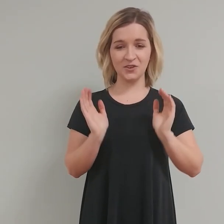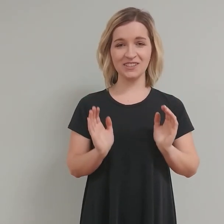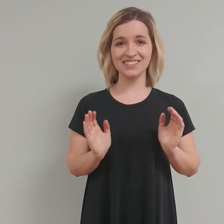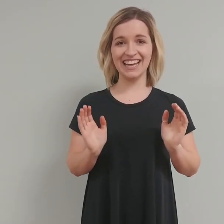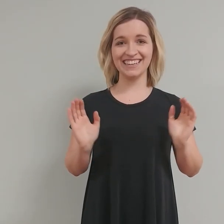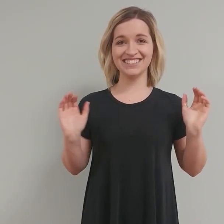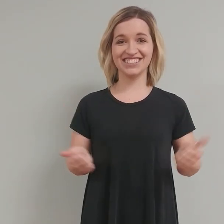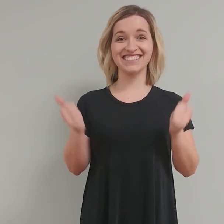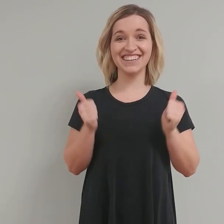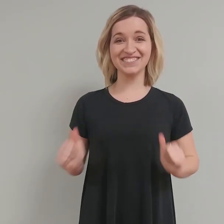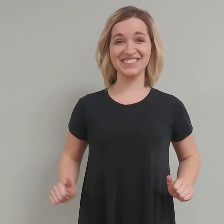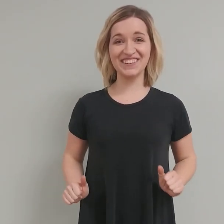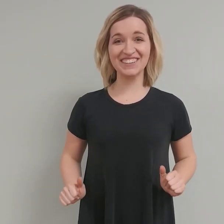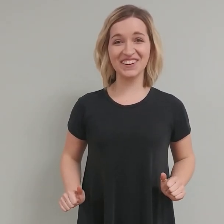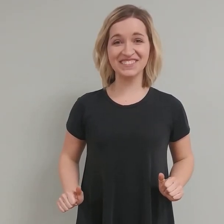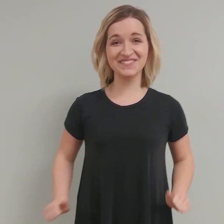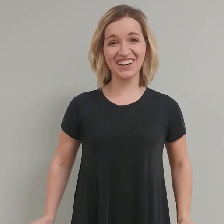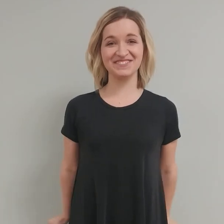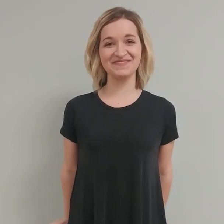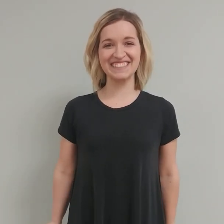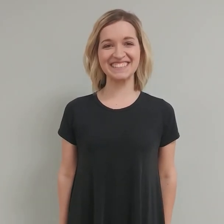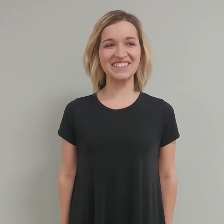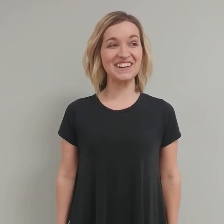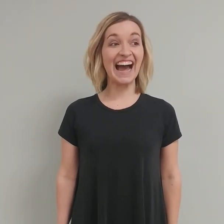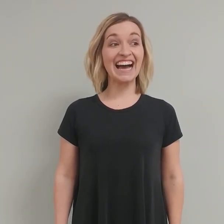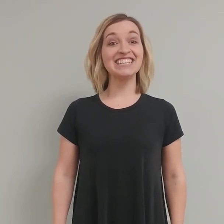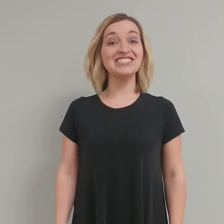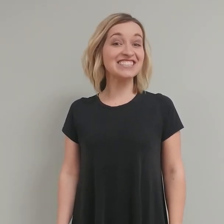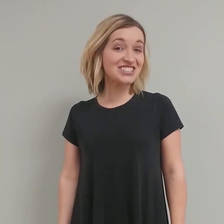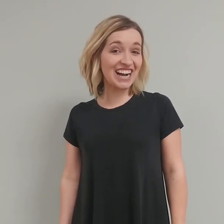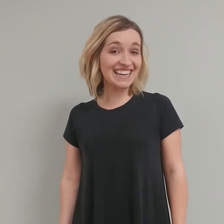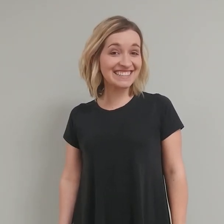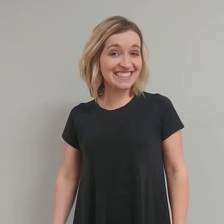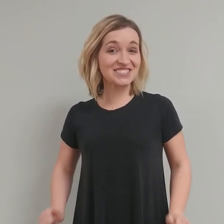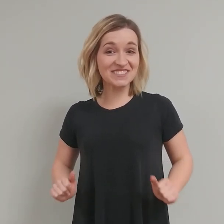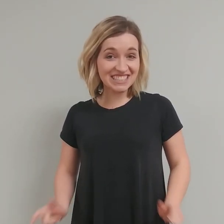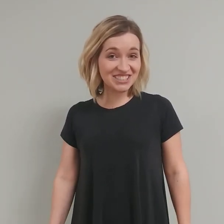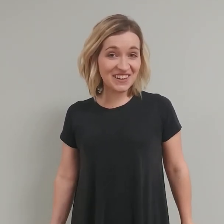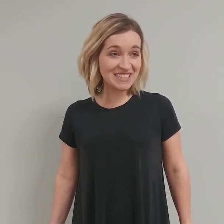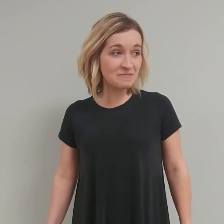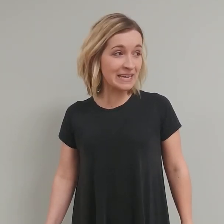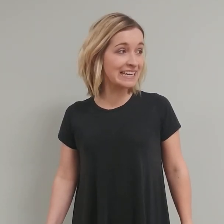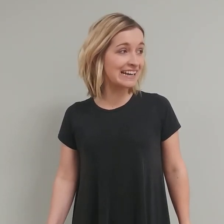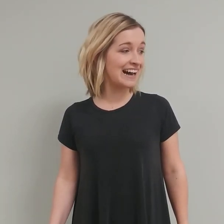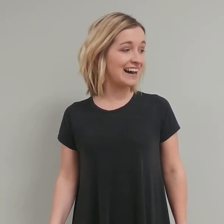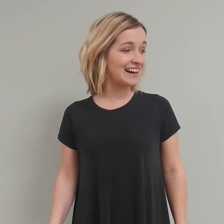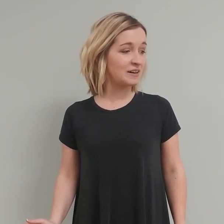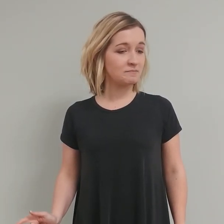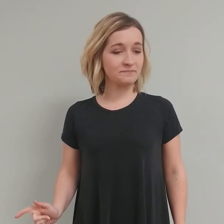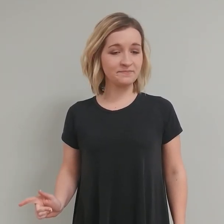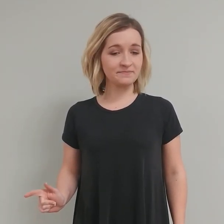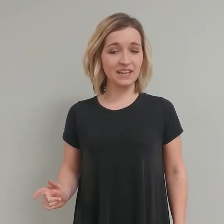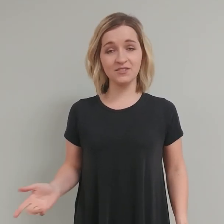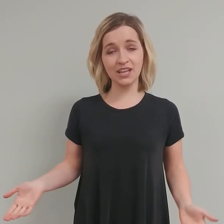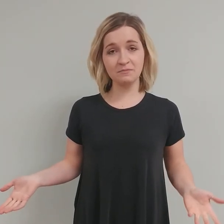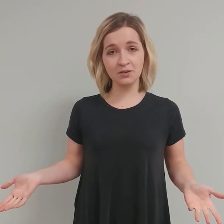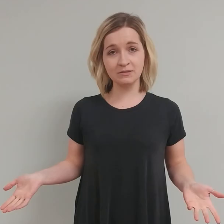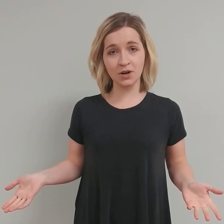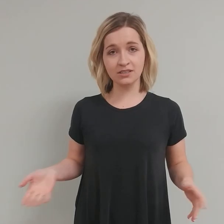foil, and you're good to go. You've got a protein bar. So you need to try it. It's a really good recipe. If you like protein bars,